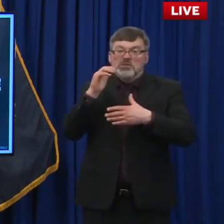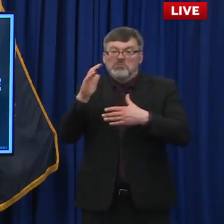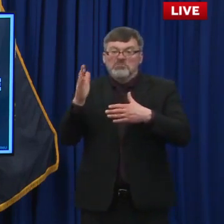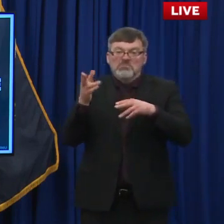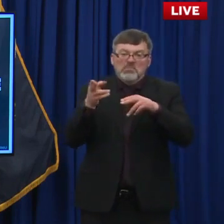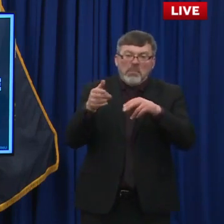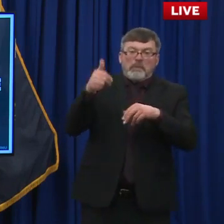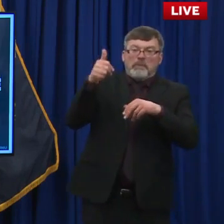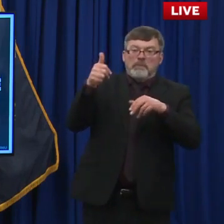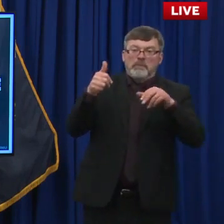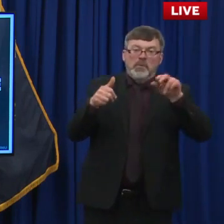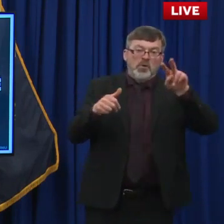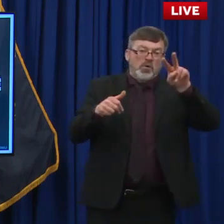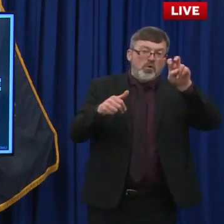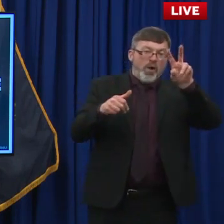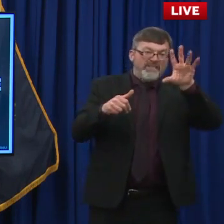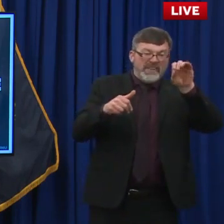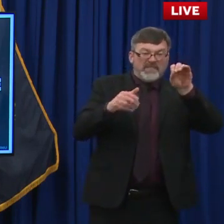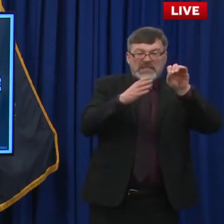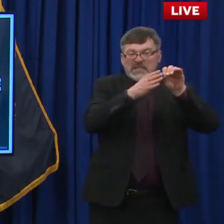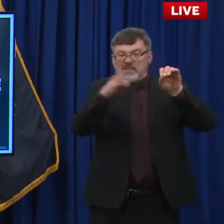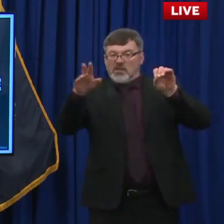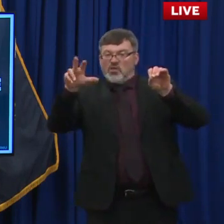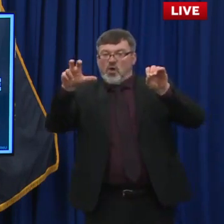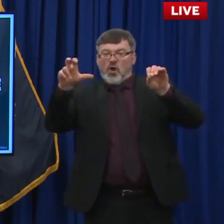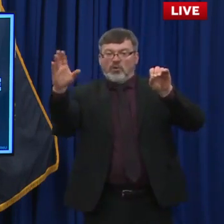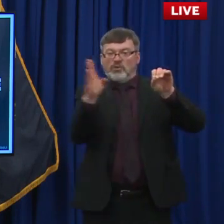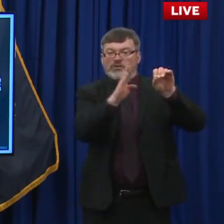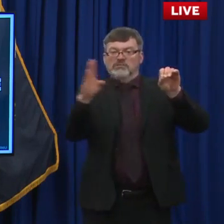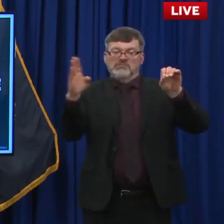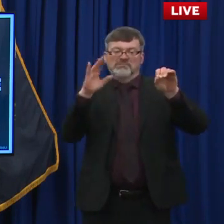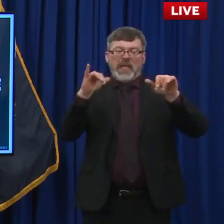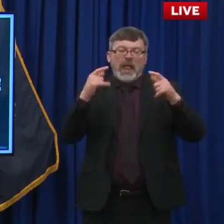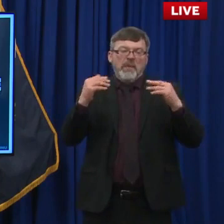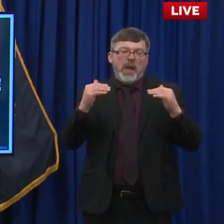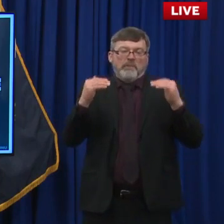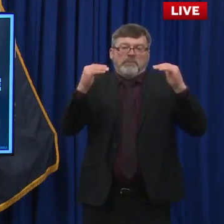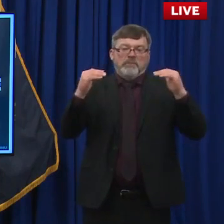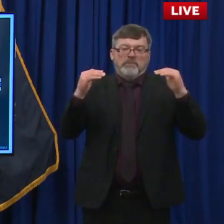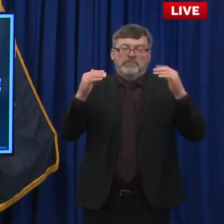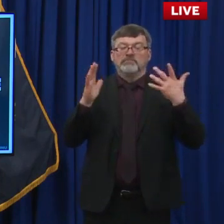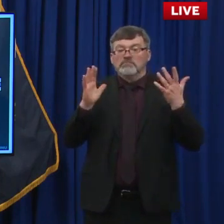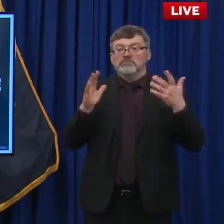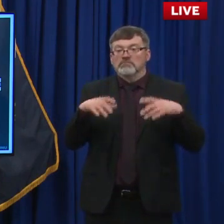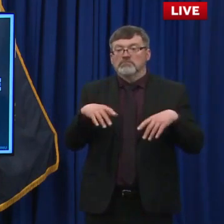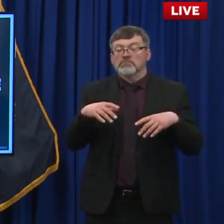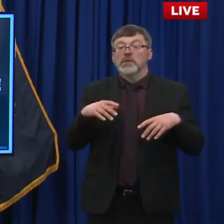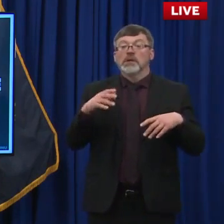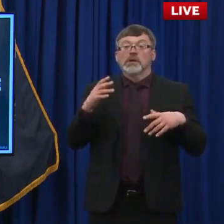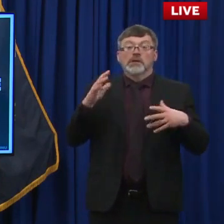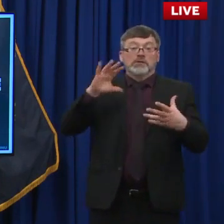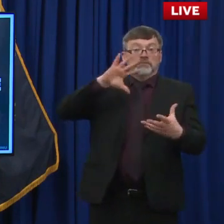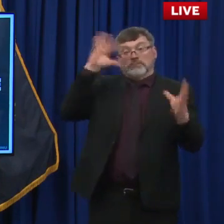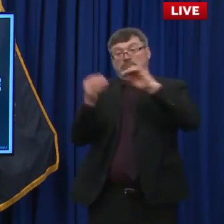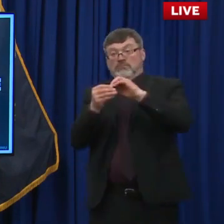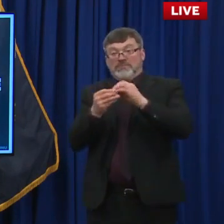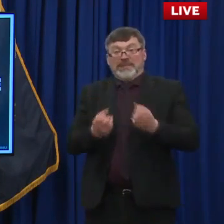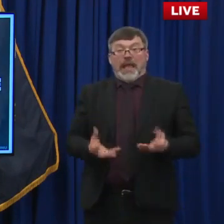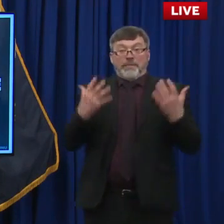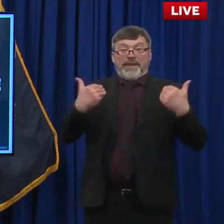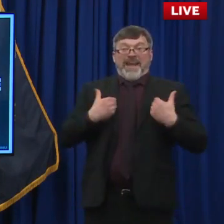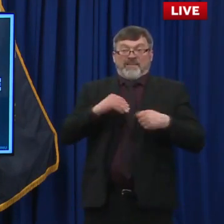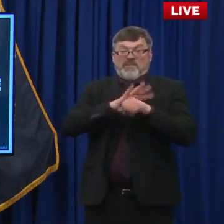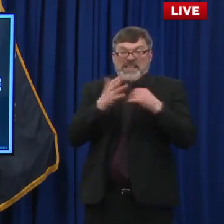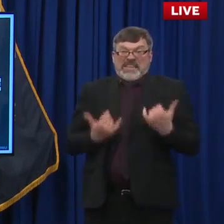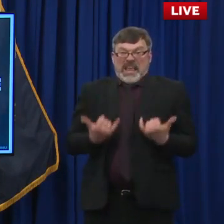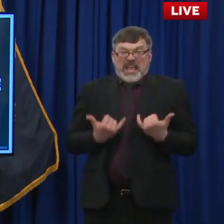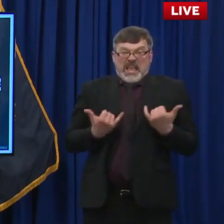250 to 300, uh, new infections per day. And so the active, uh, case count, the active number of people with active